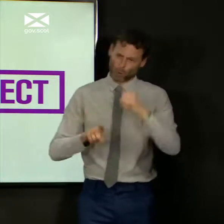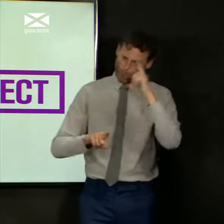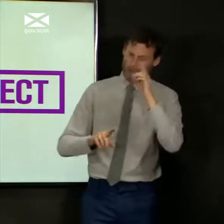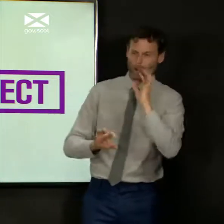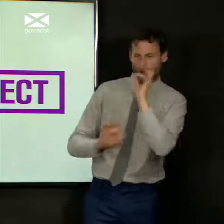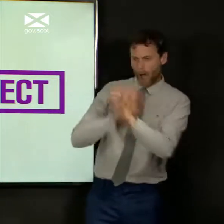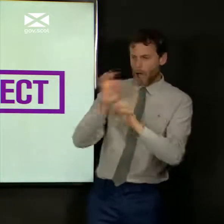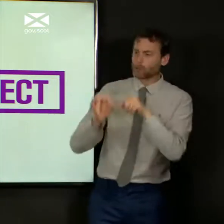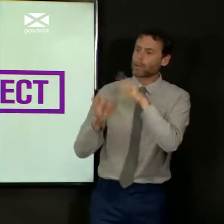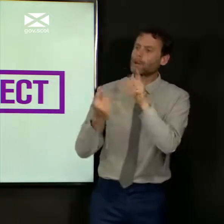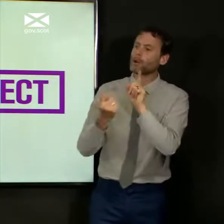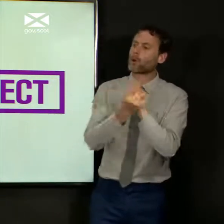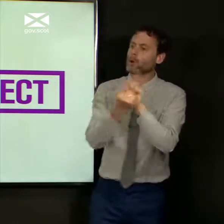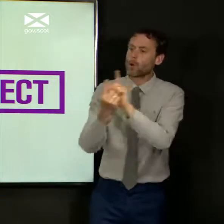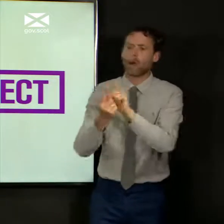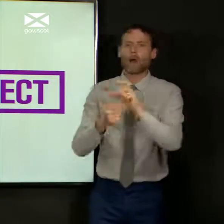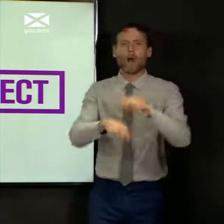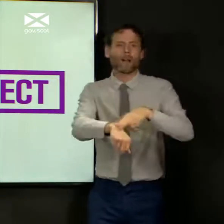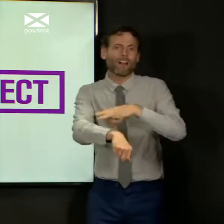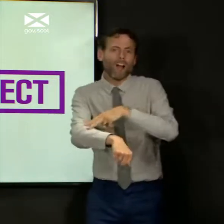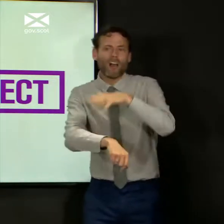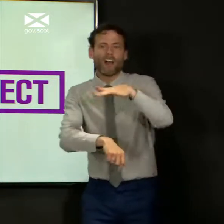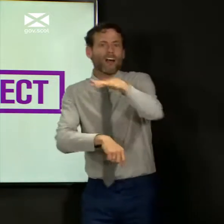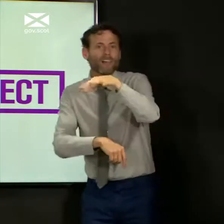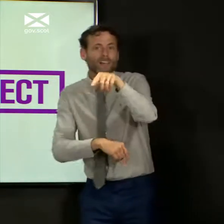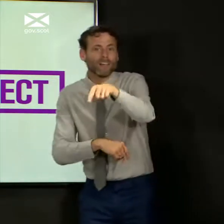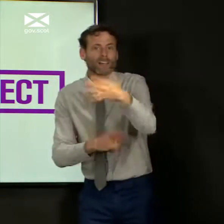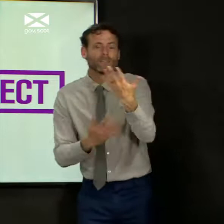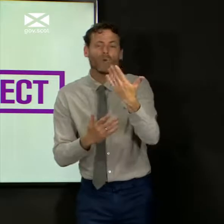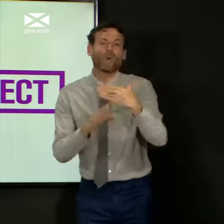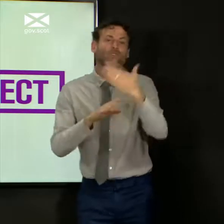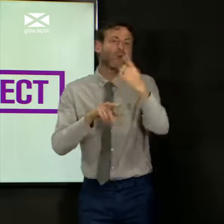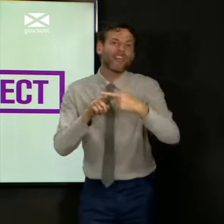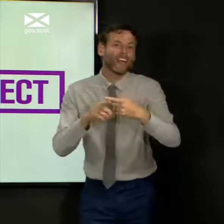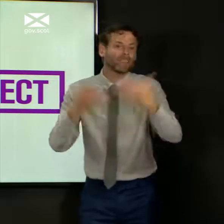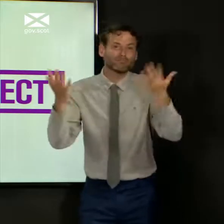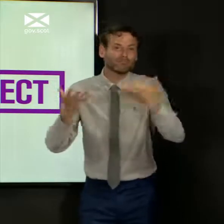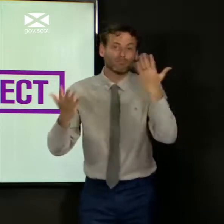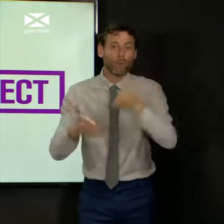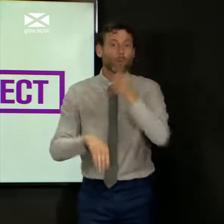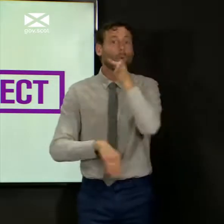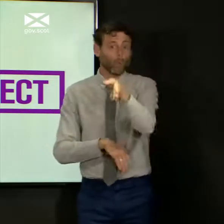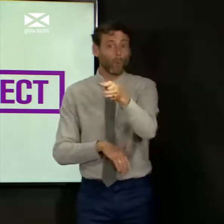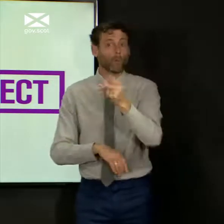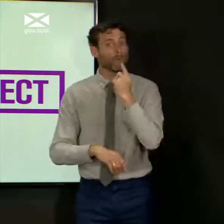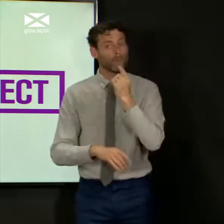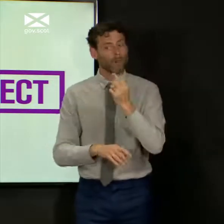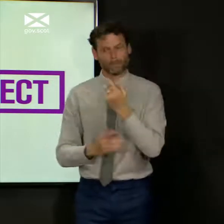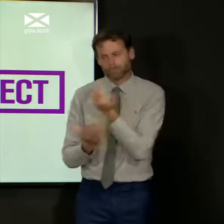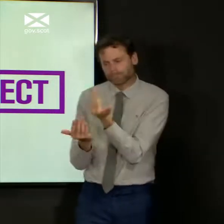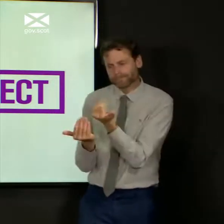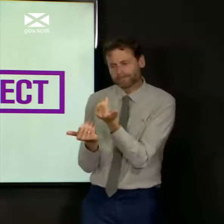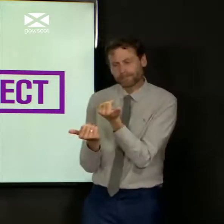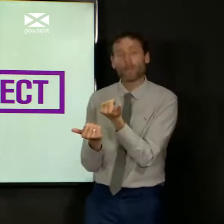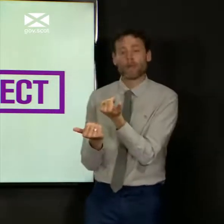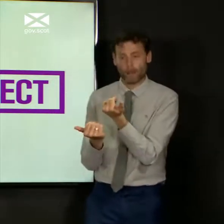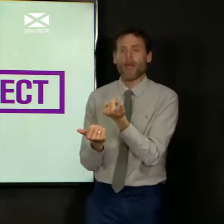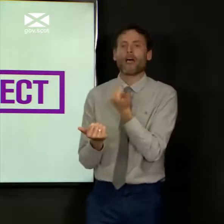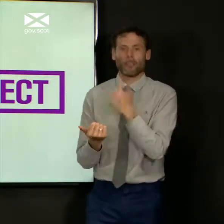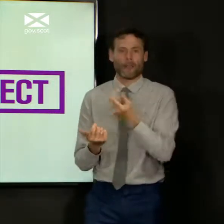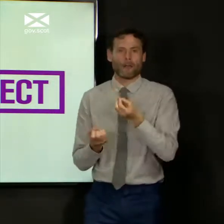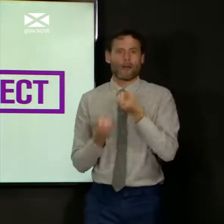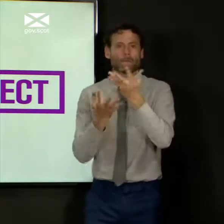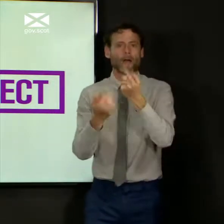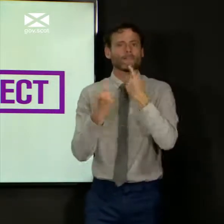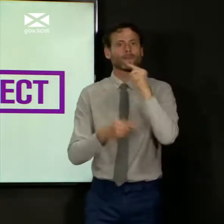in Carlisle and around the north of England wherever they had gone, and they would be liaising with Public Health